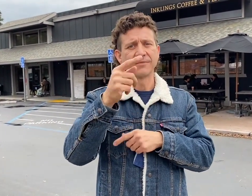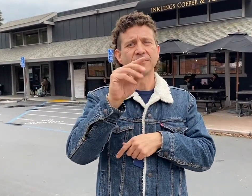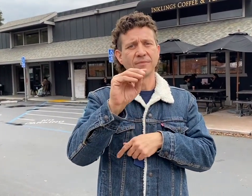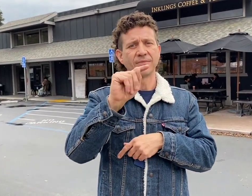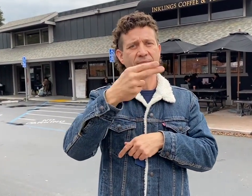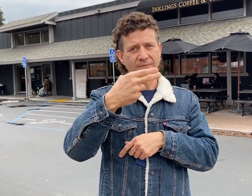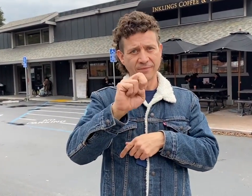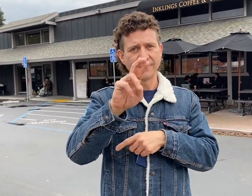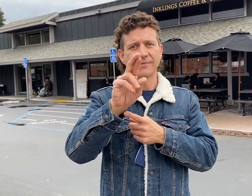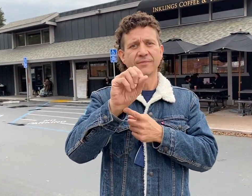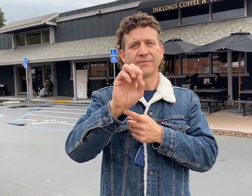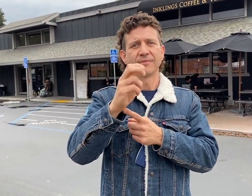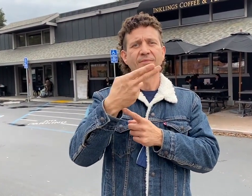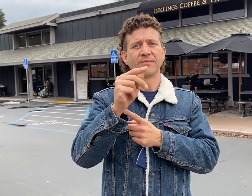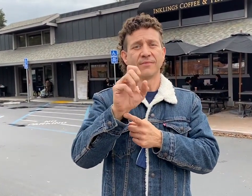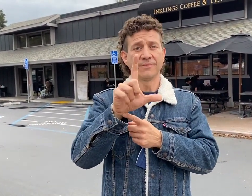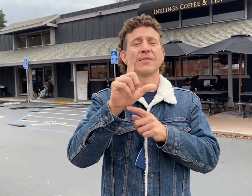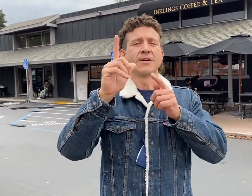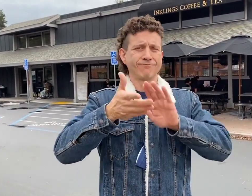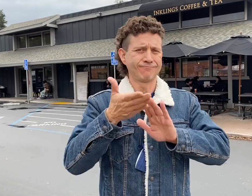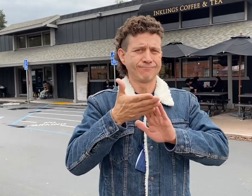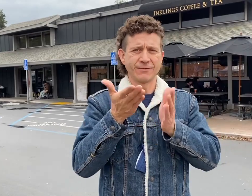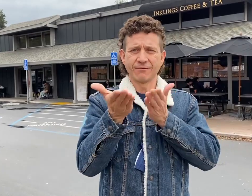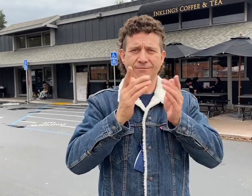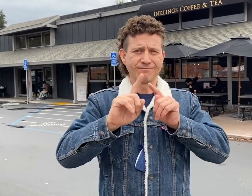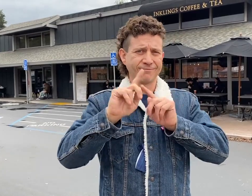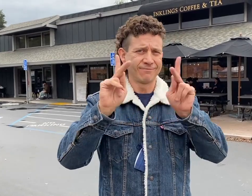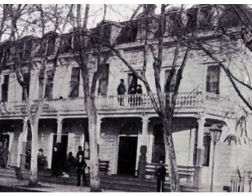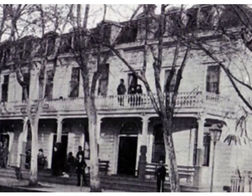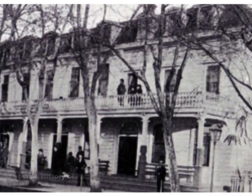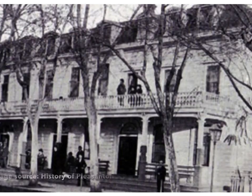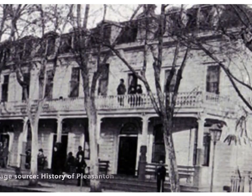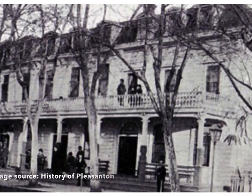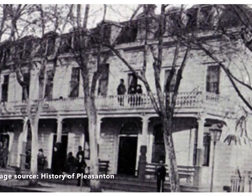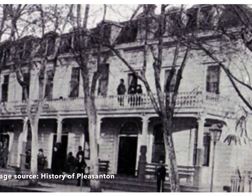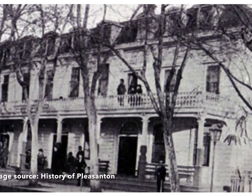Hotel. It played host to numerous famous people.